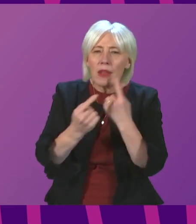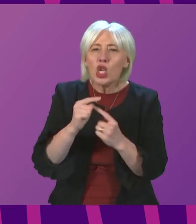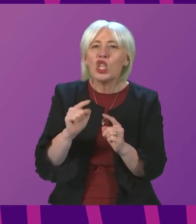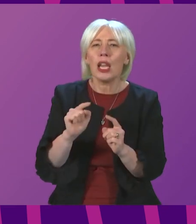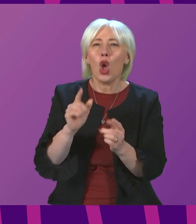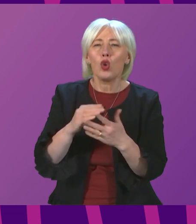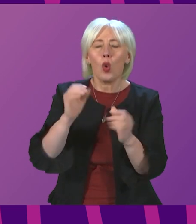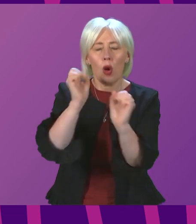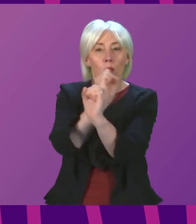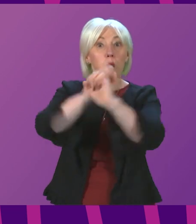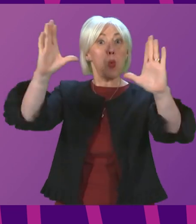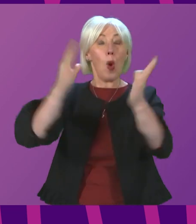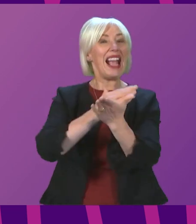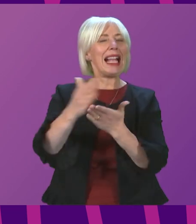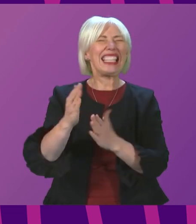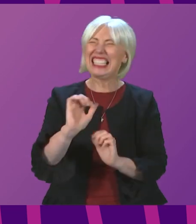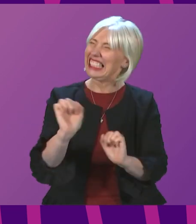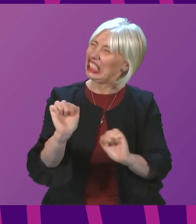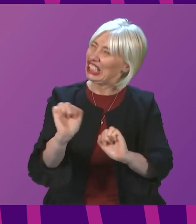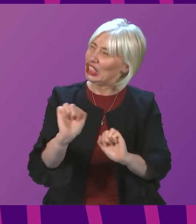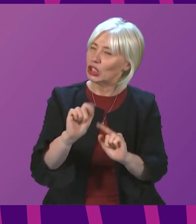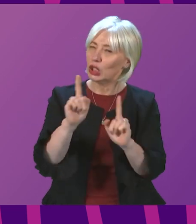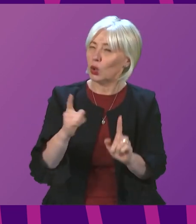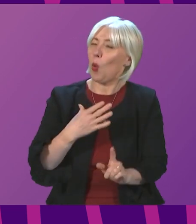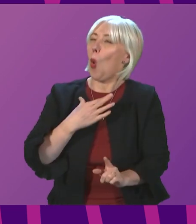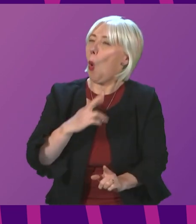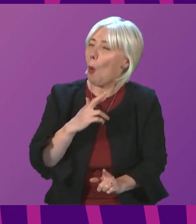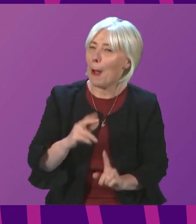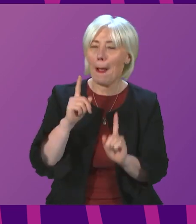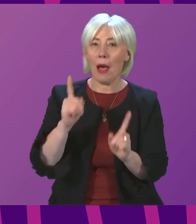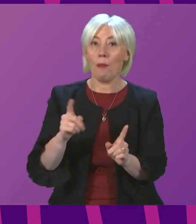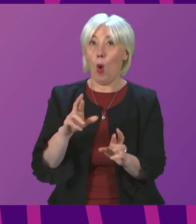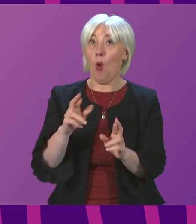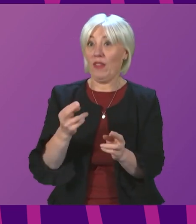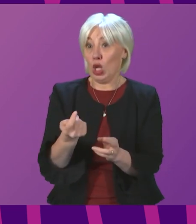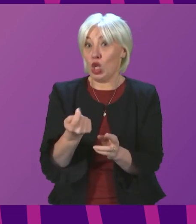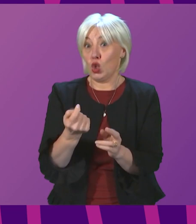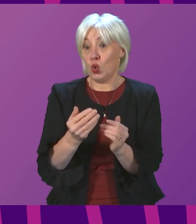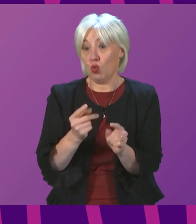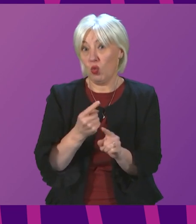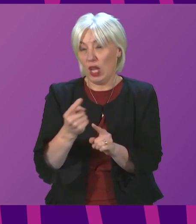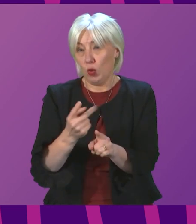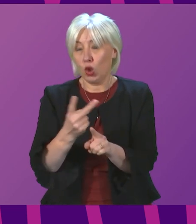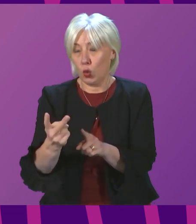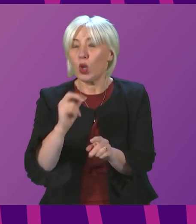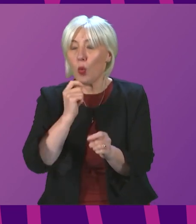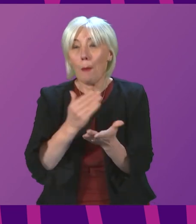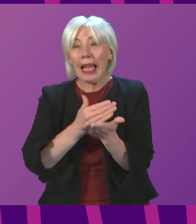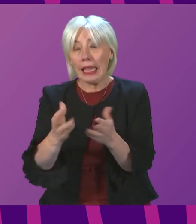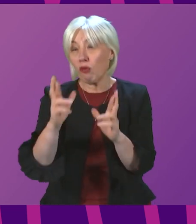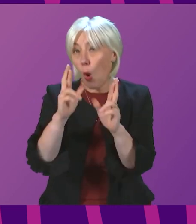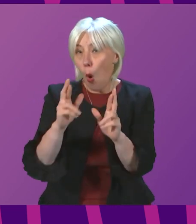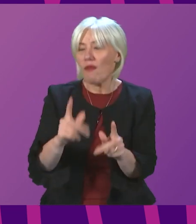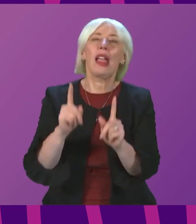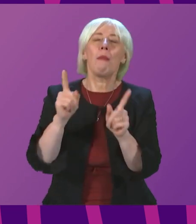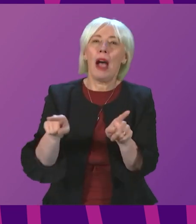yet quite as clear as we would like it to be, and as clear as we hope it will be in the next week or so. And of course, we do not yet